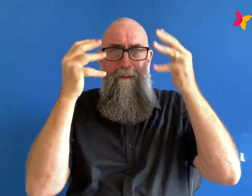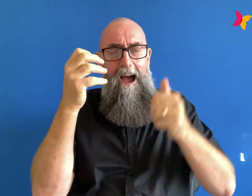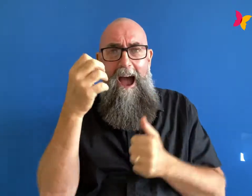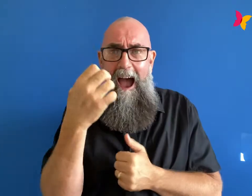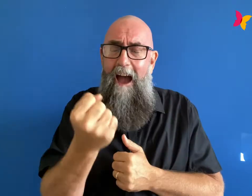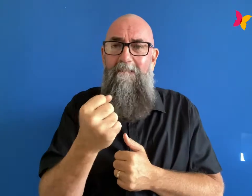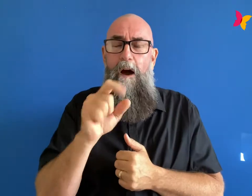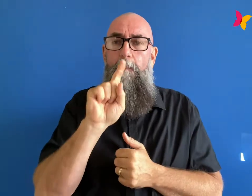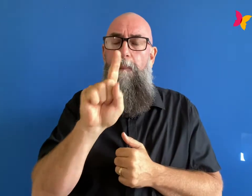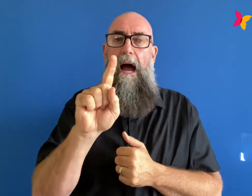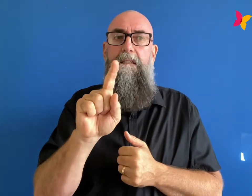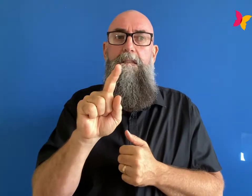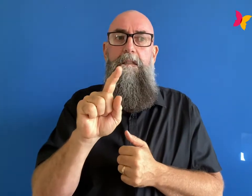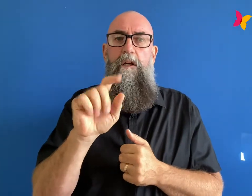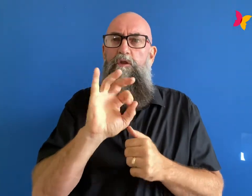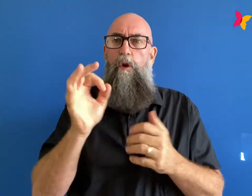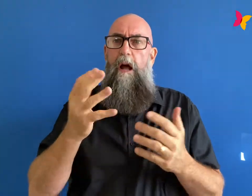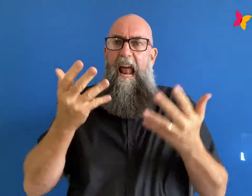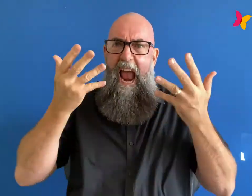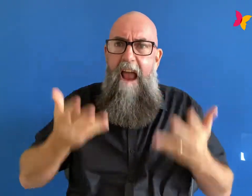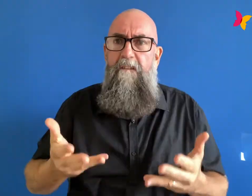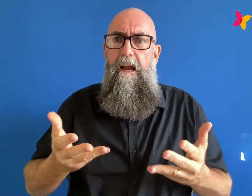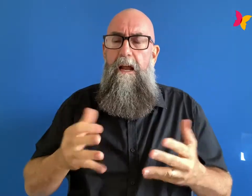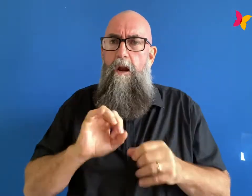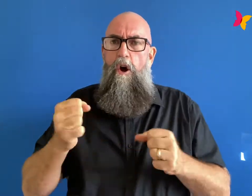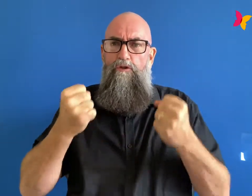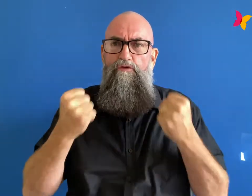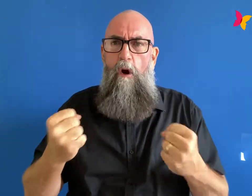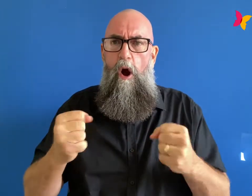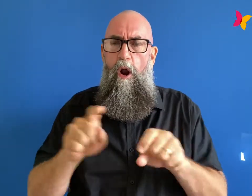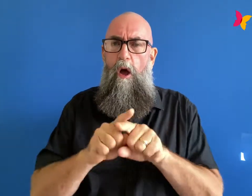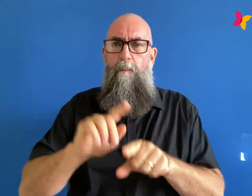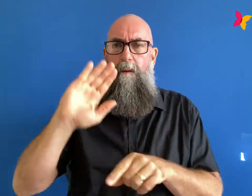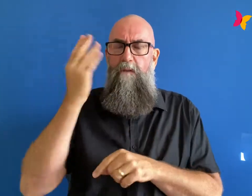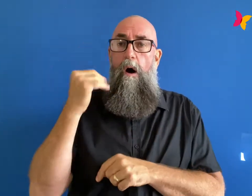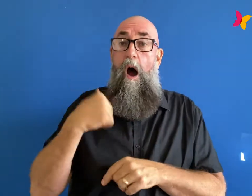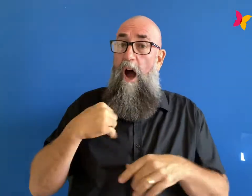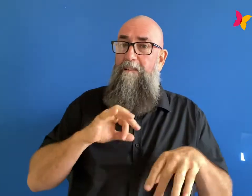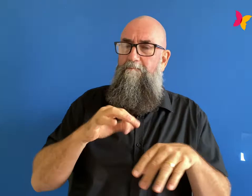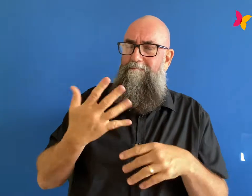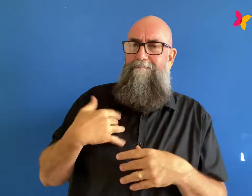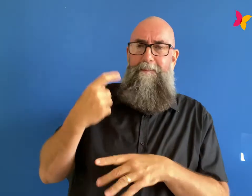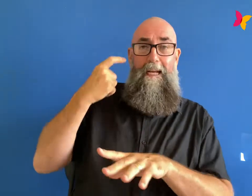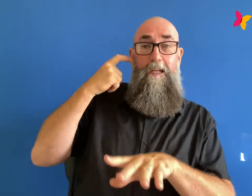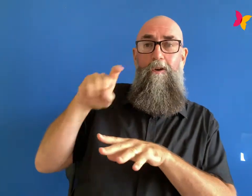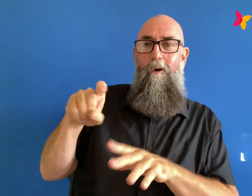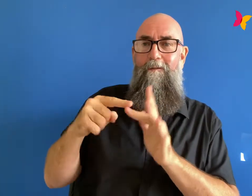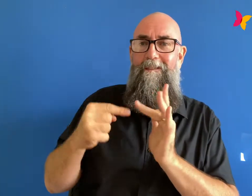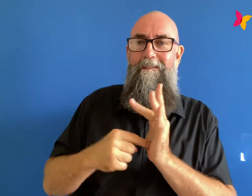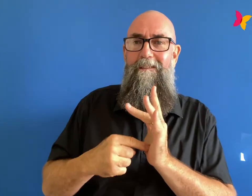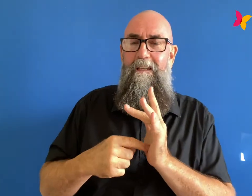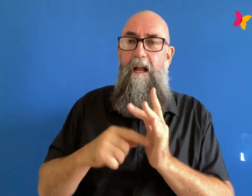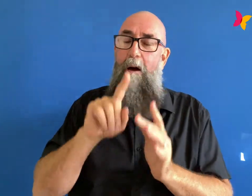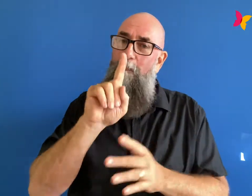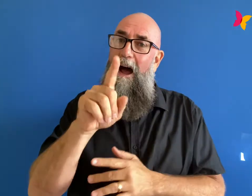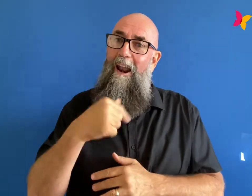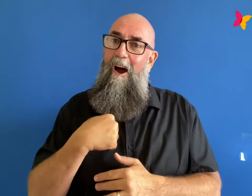i observe it more rather than really buy into it respecting that that's where i'm at for that day